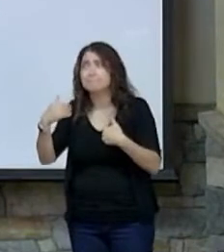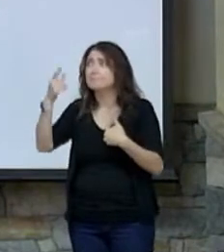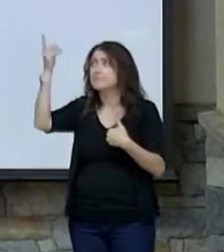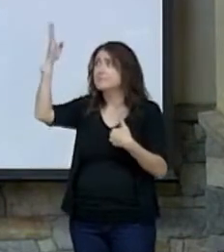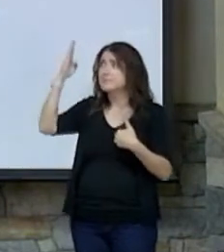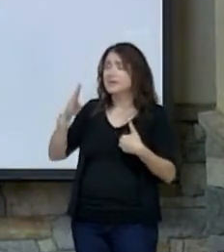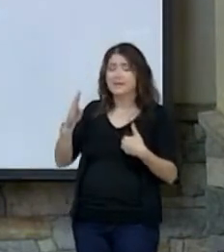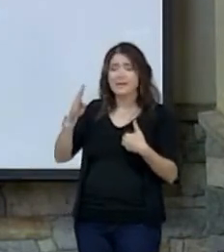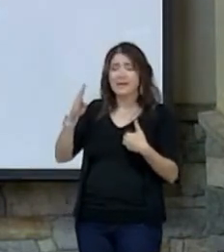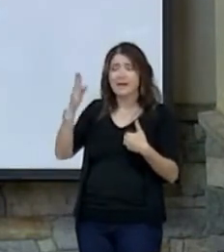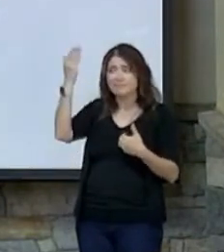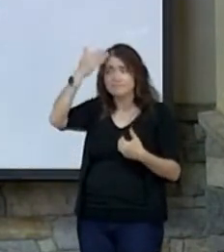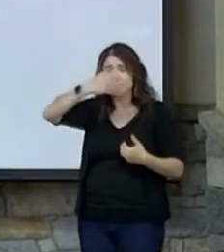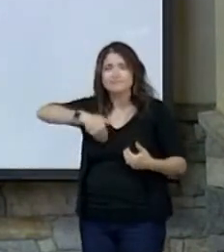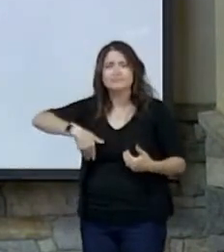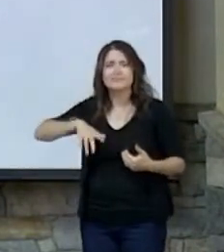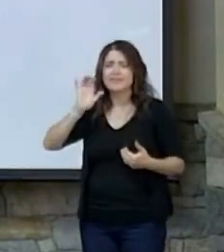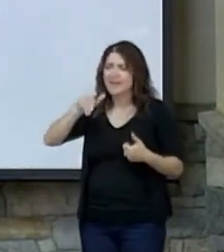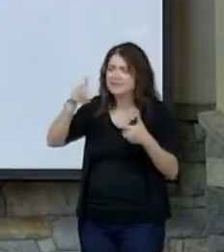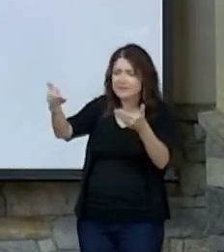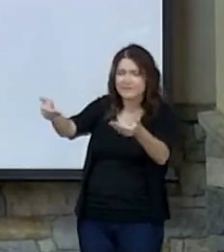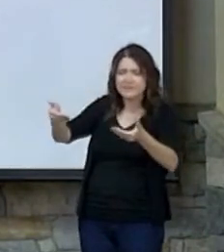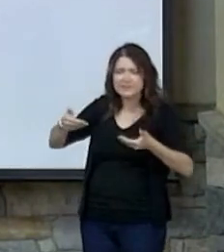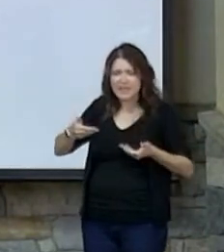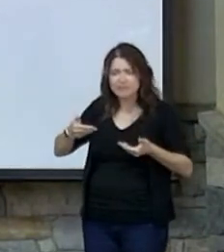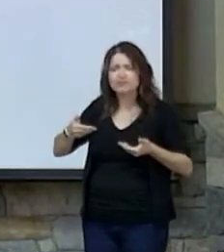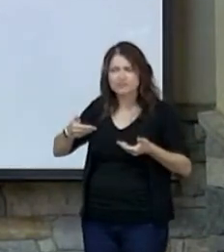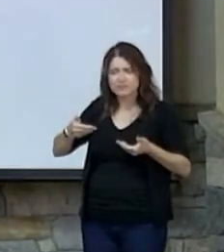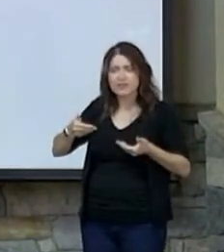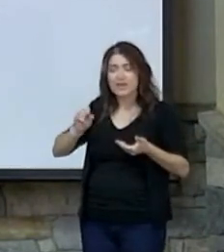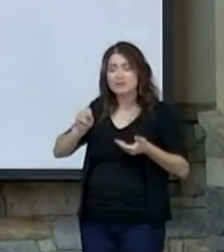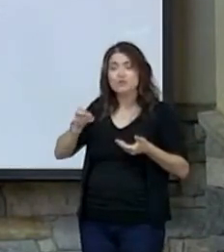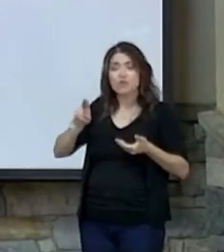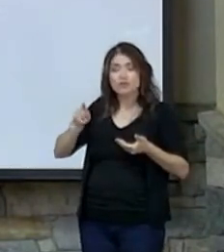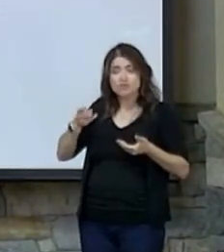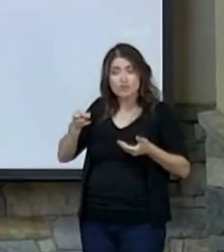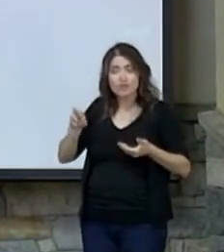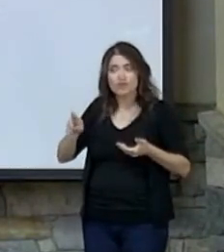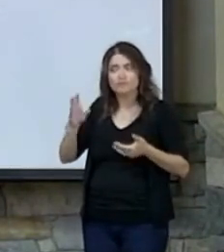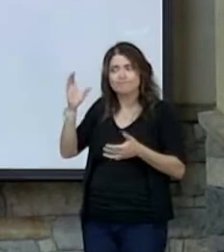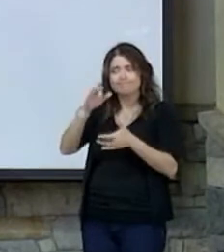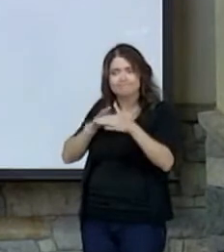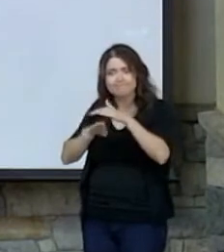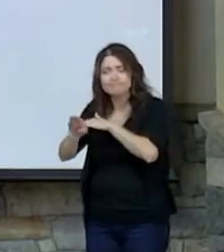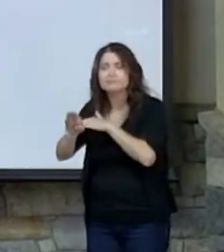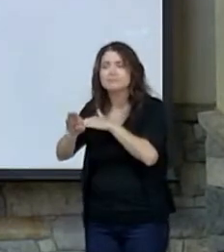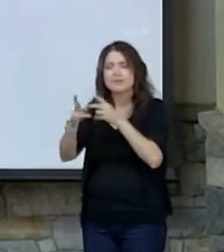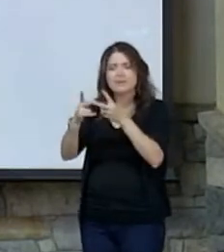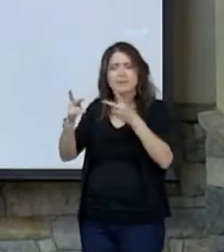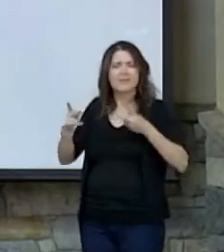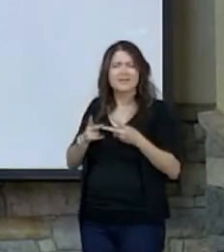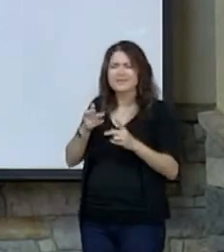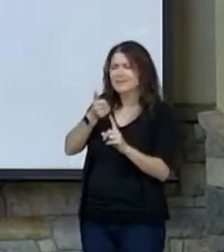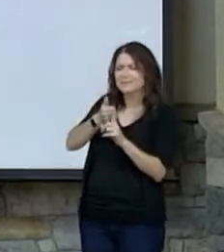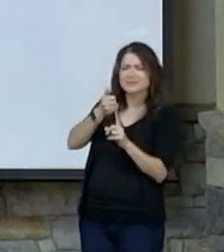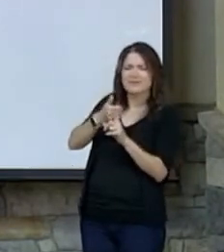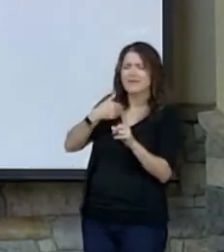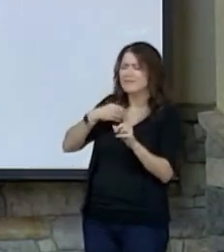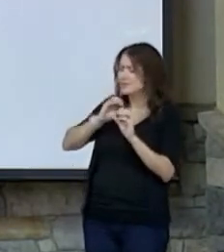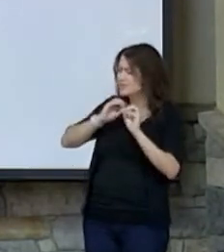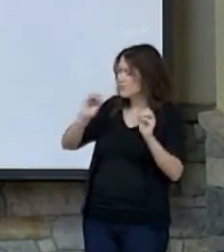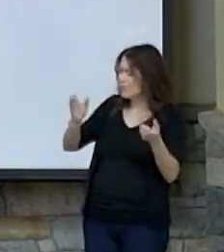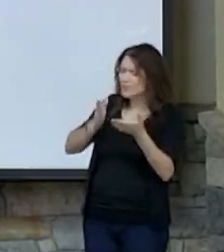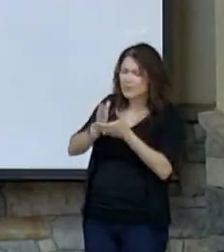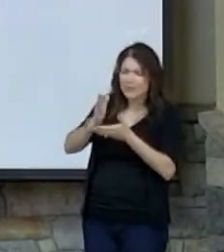is an invitation to them as sojourners to come dwell in a place that in and of themselves they have no right to